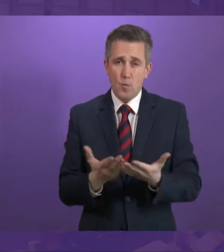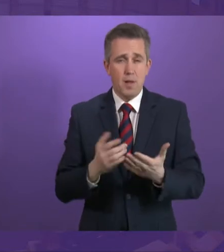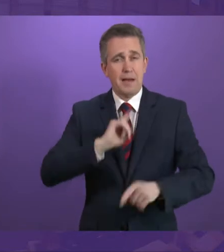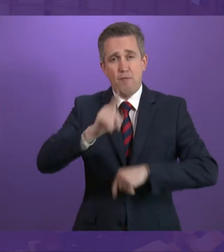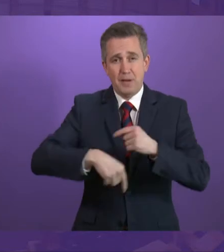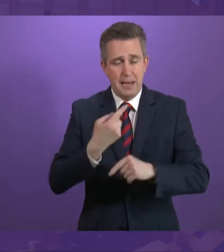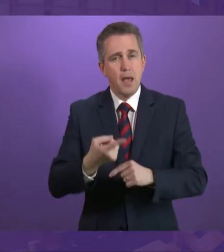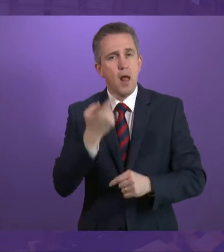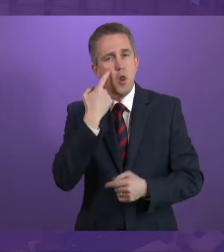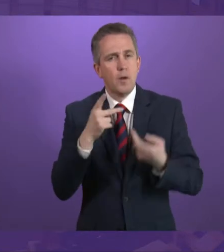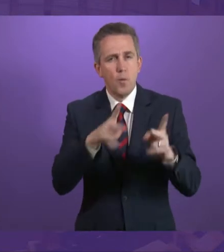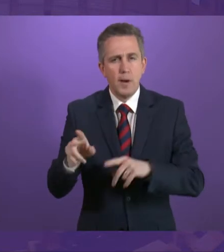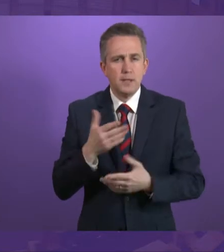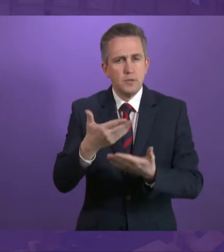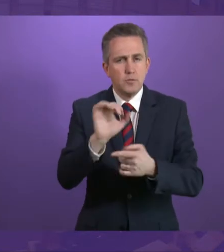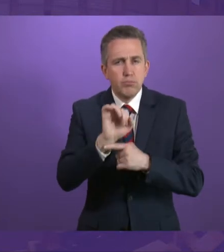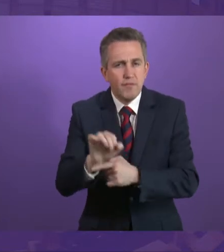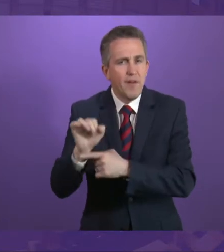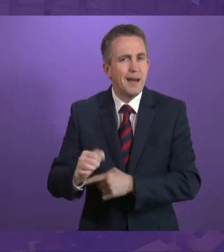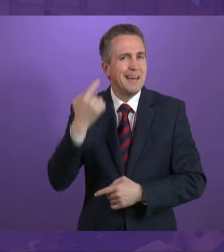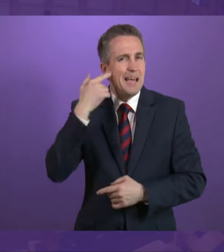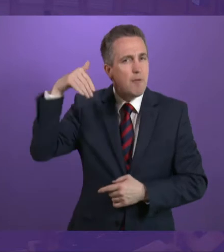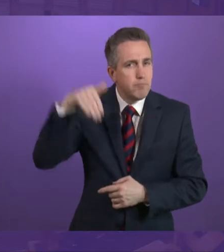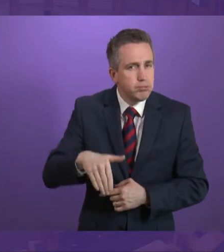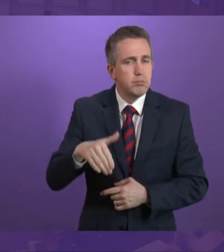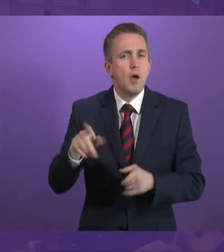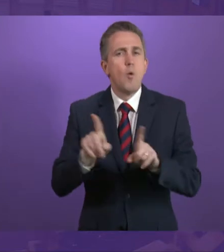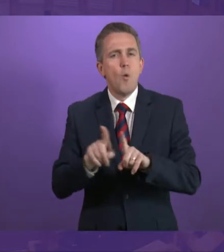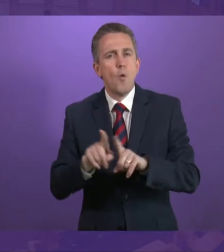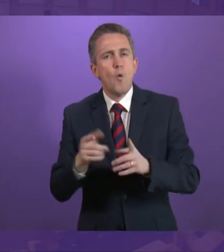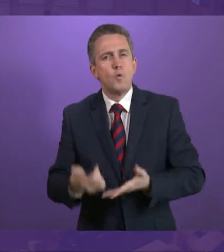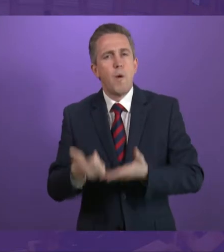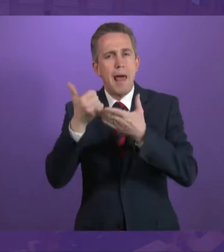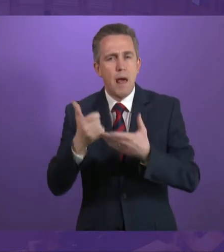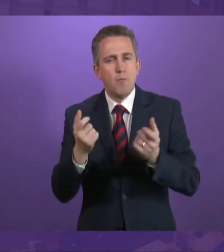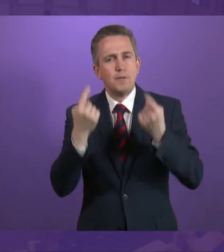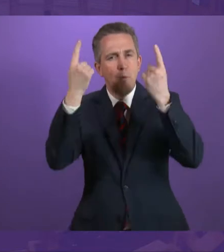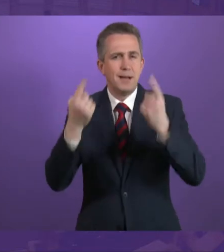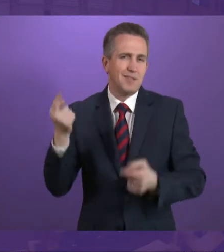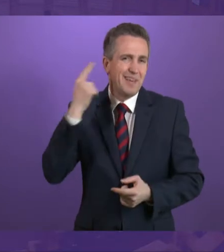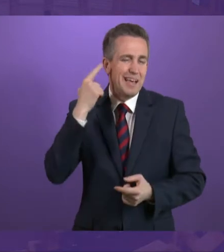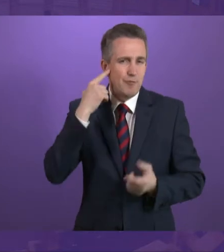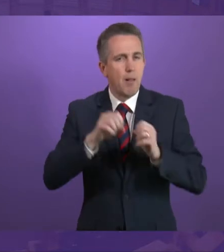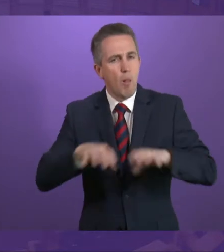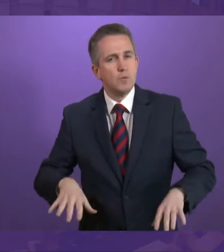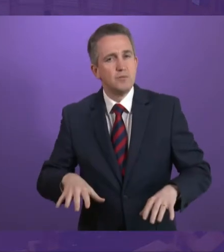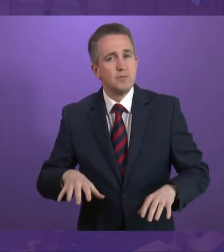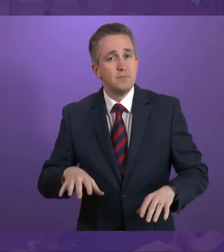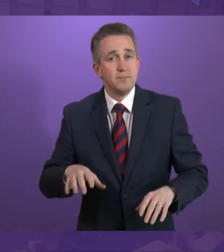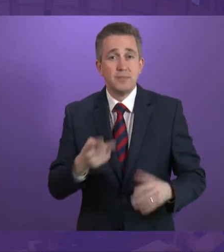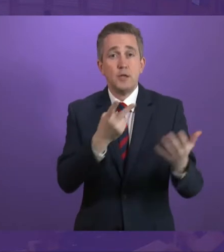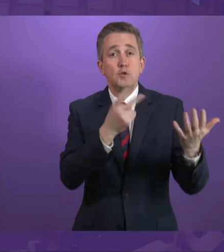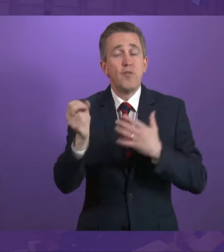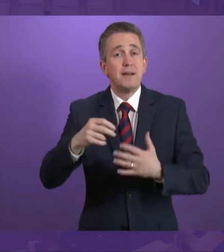and hearing loss, as well as the promotion of ear and hearing across the world. Indeed, this year, the World Health